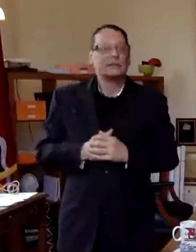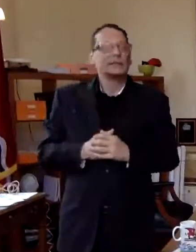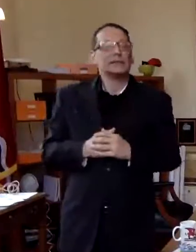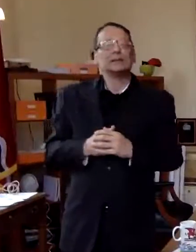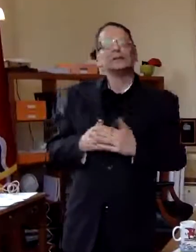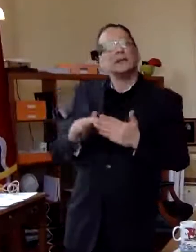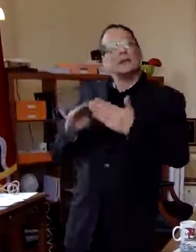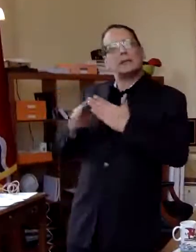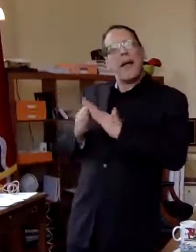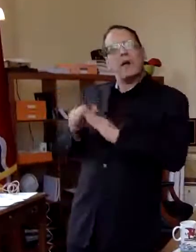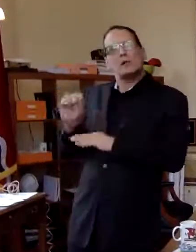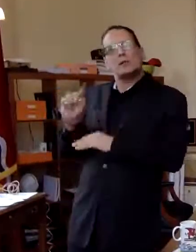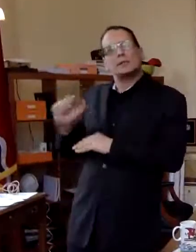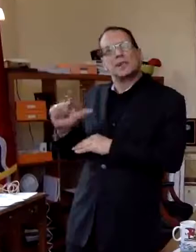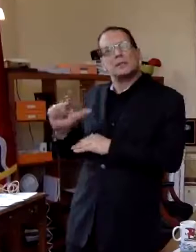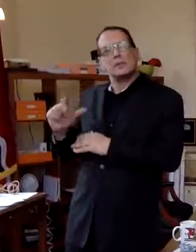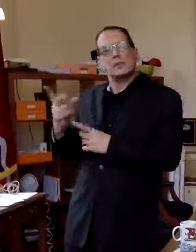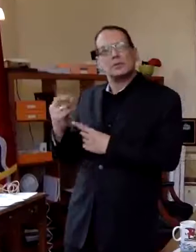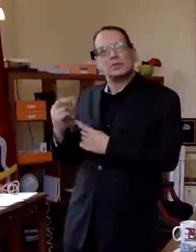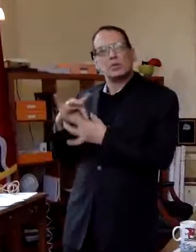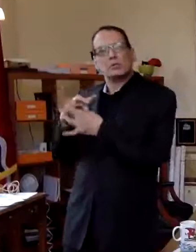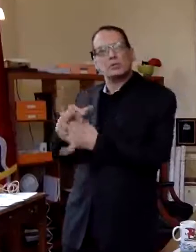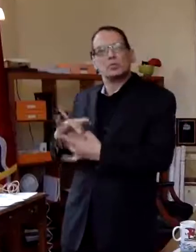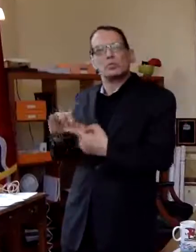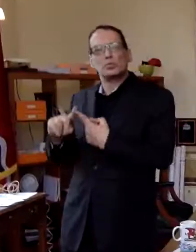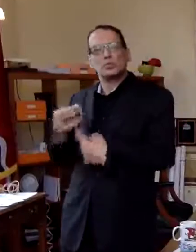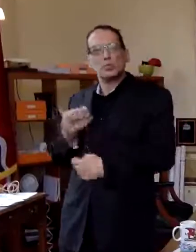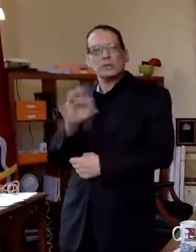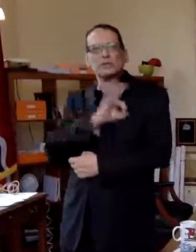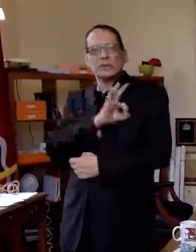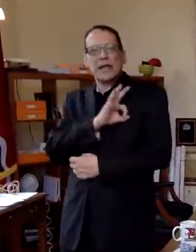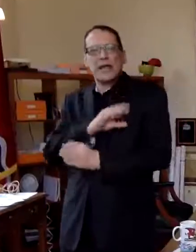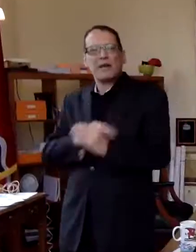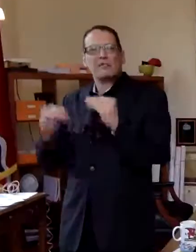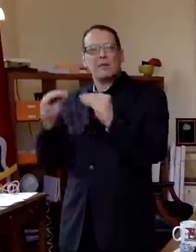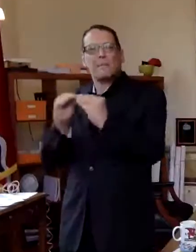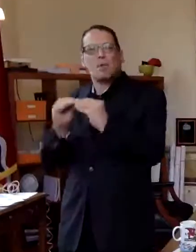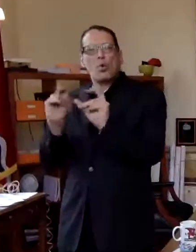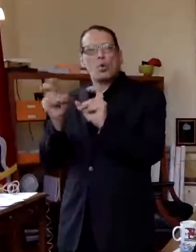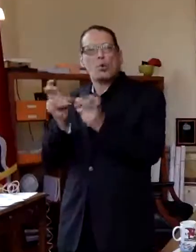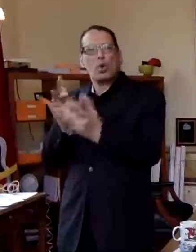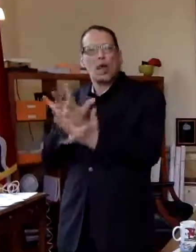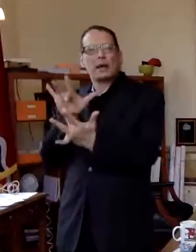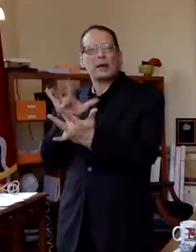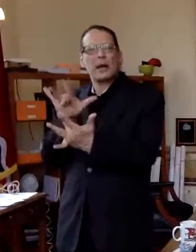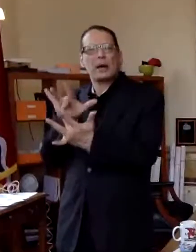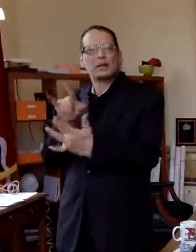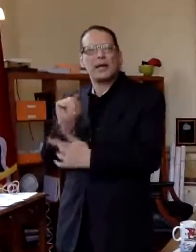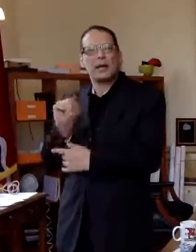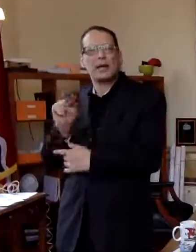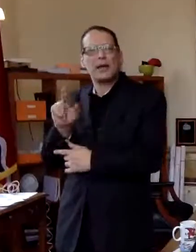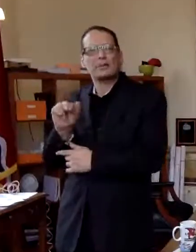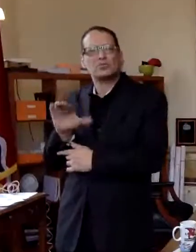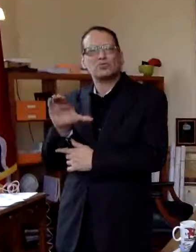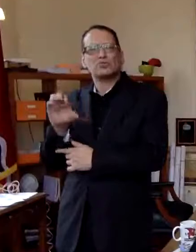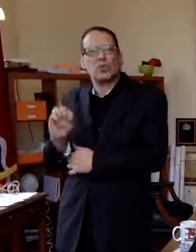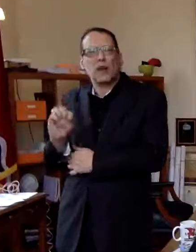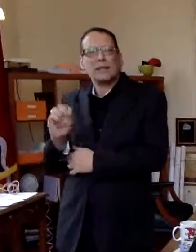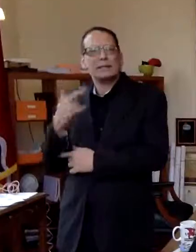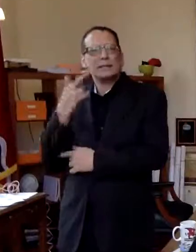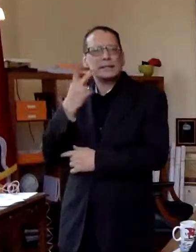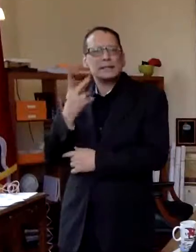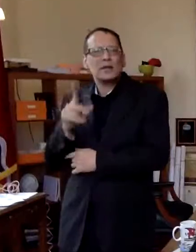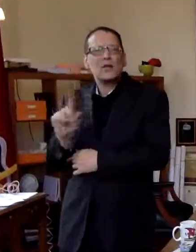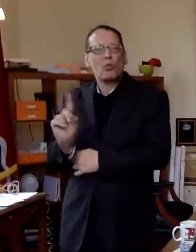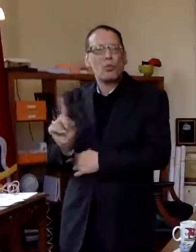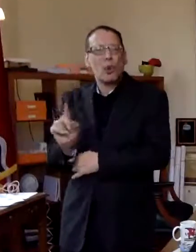louis doing in terms of um staffing more contact tracing to get a better idea of where the virus could be